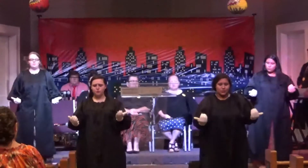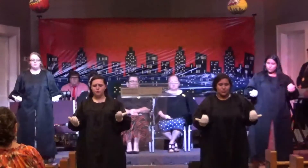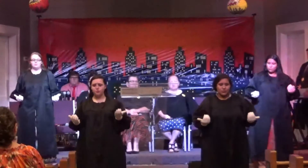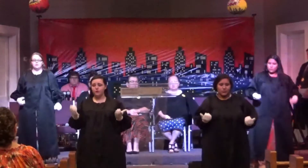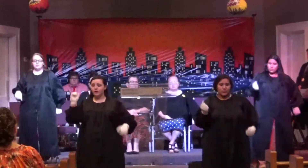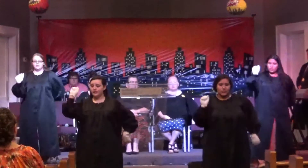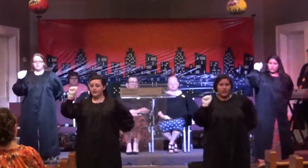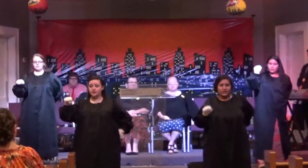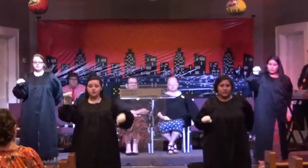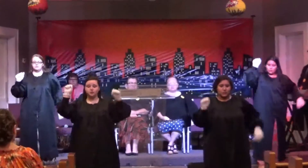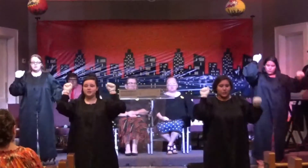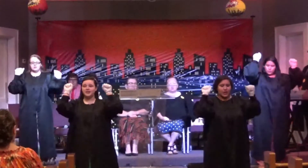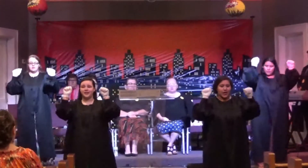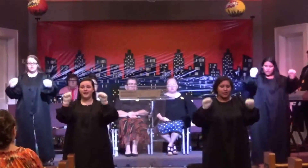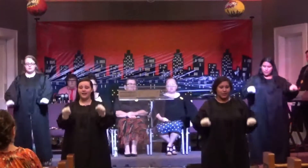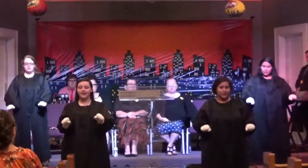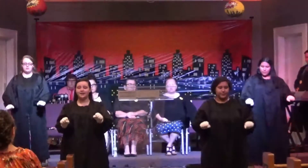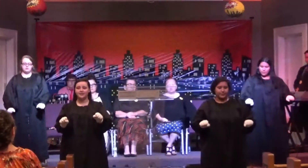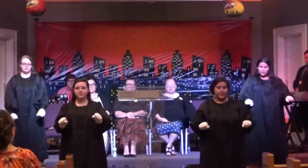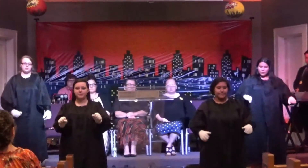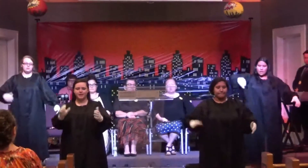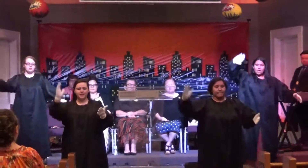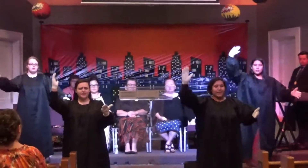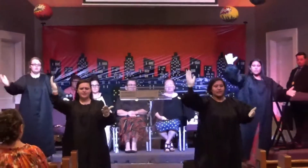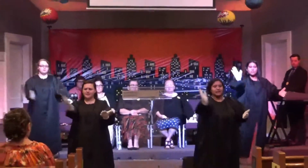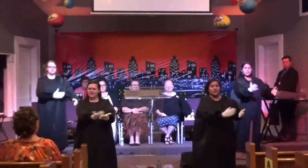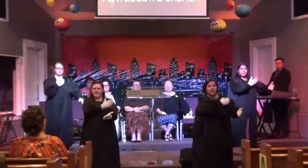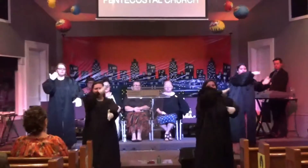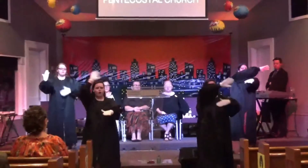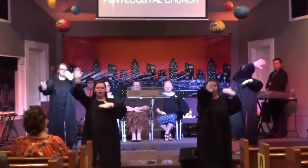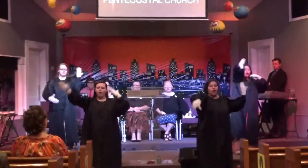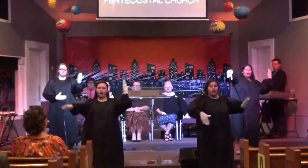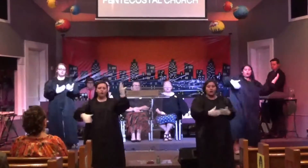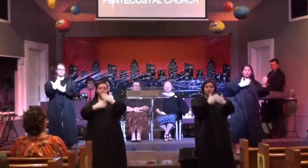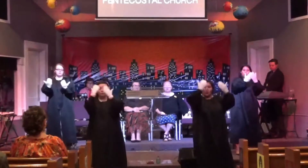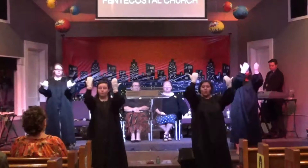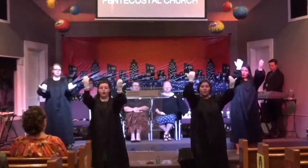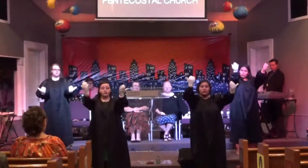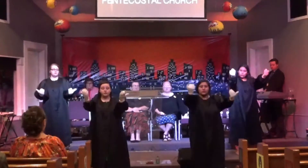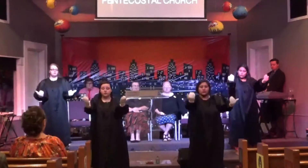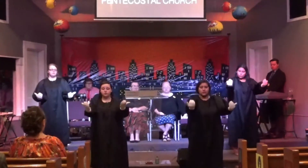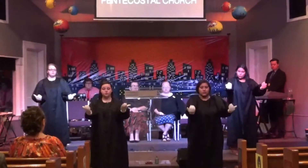Yes, you can sing all you want to